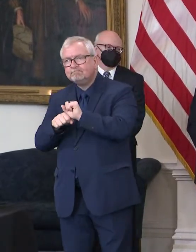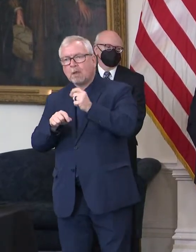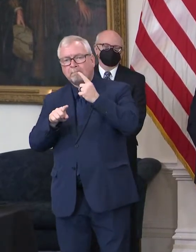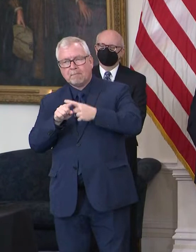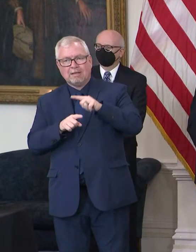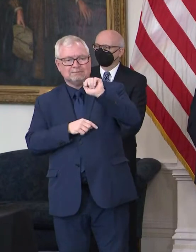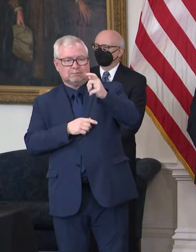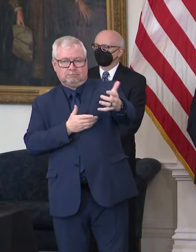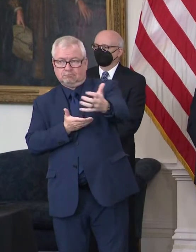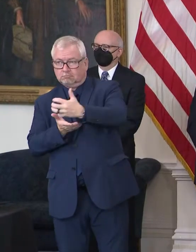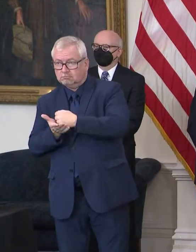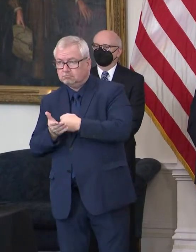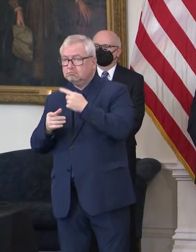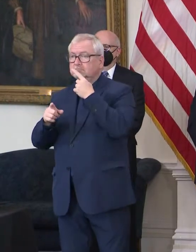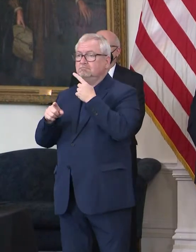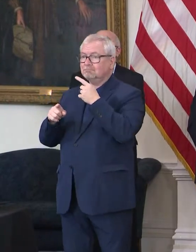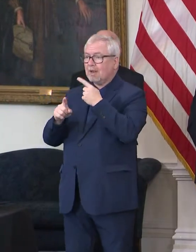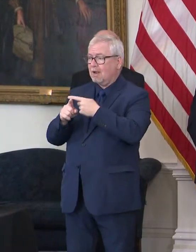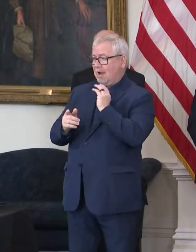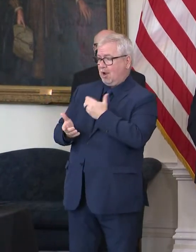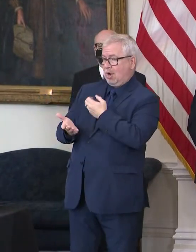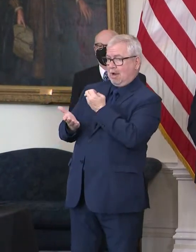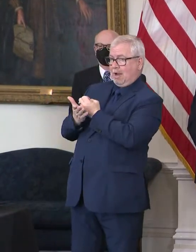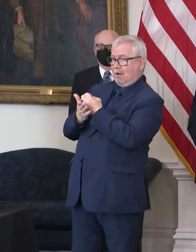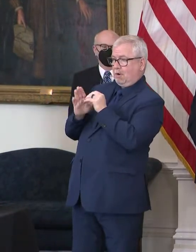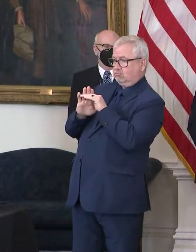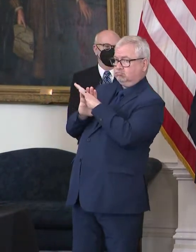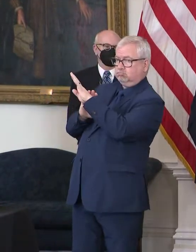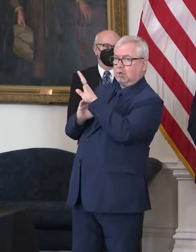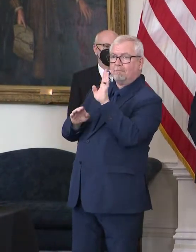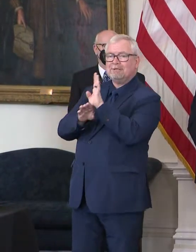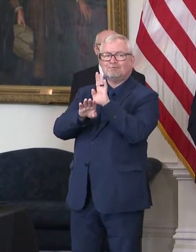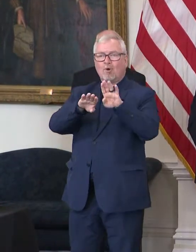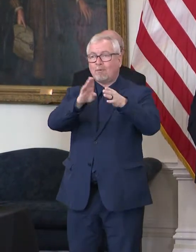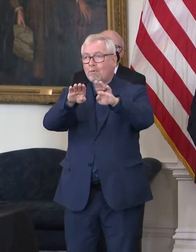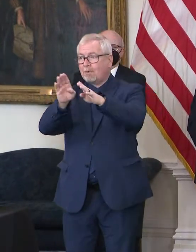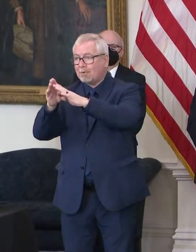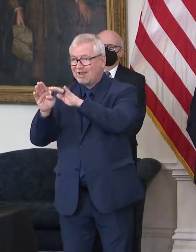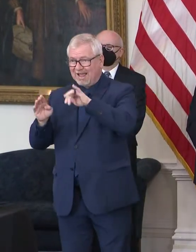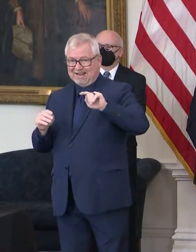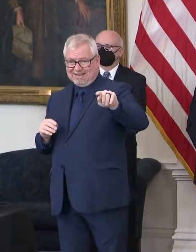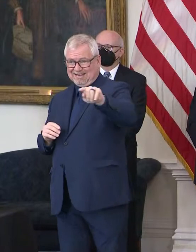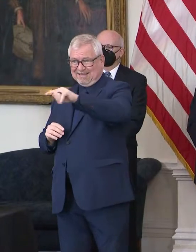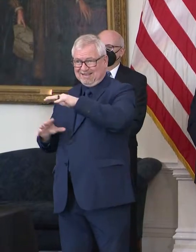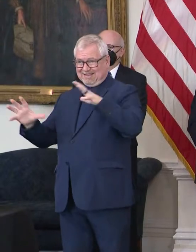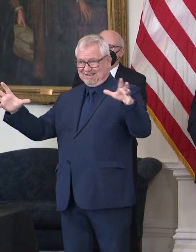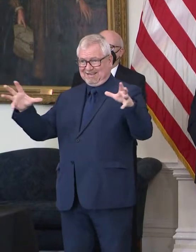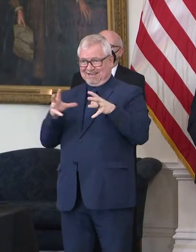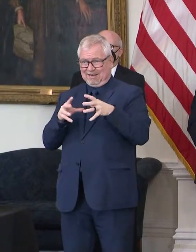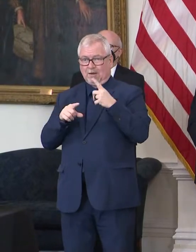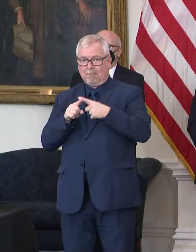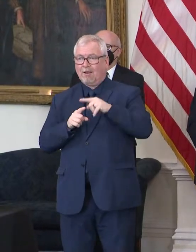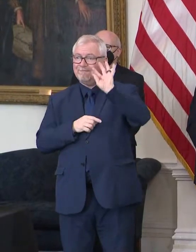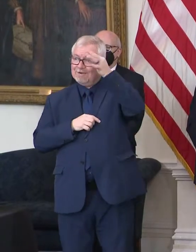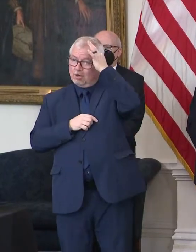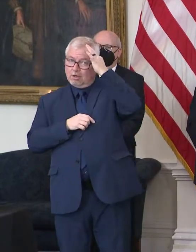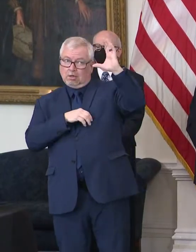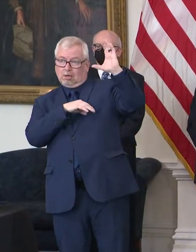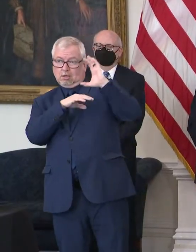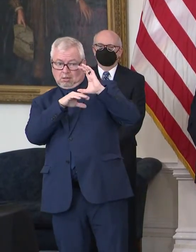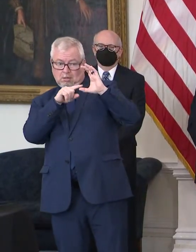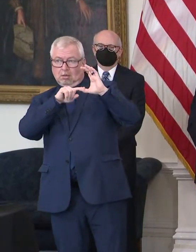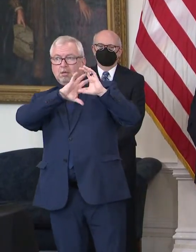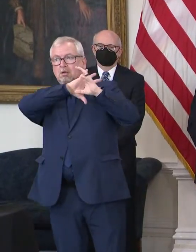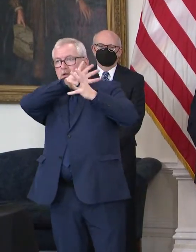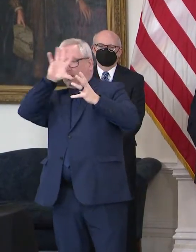businesses open, uh, all of our revenues way up. And, uh, certainly it didn't hurt with the federal stimulus that was pumped into the economy and some of the